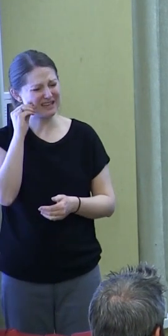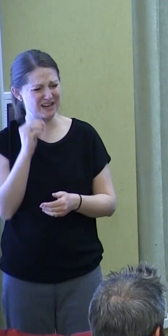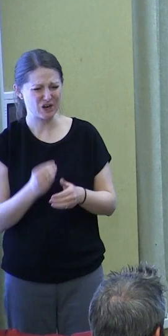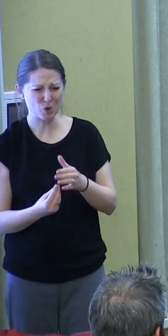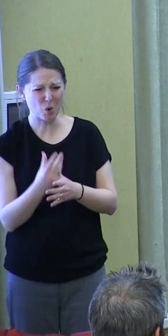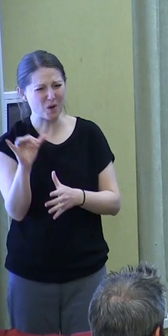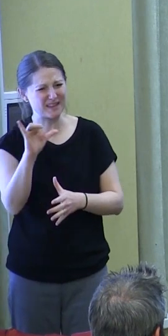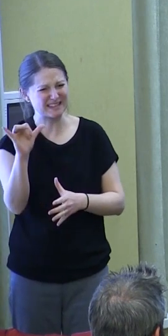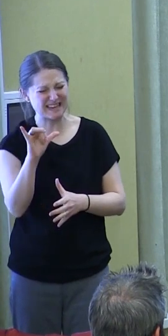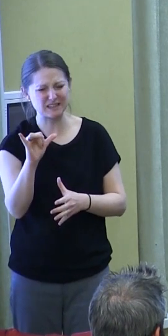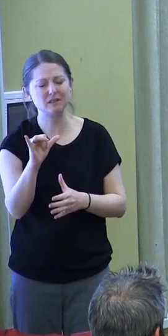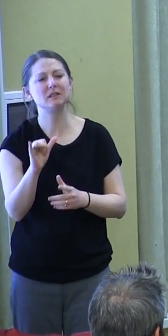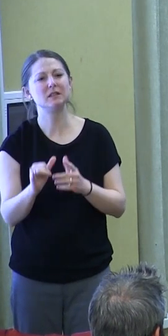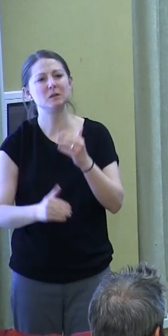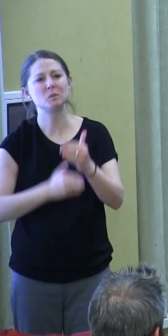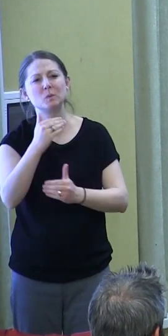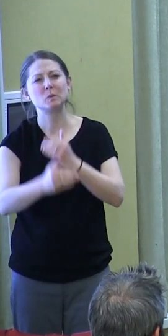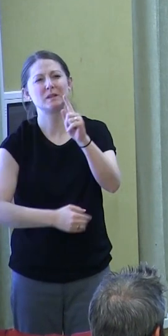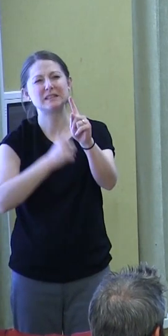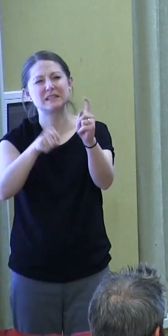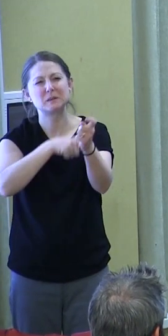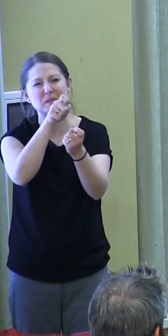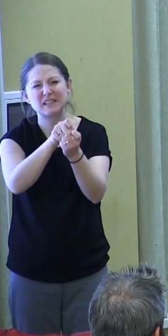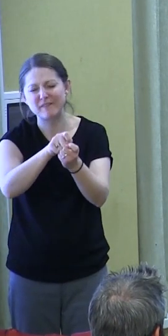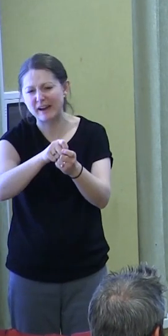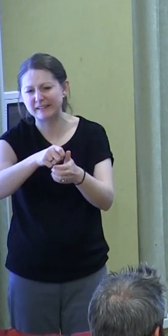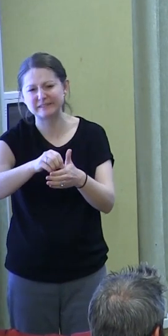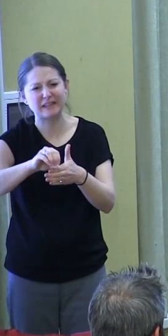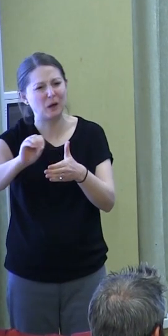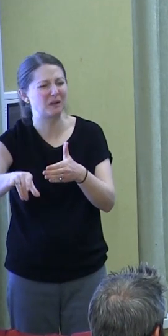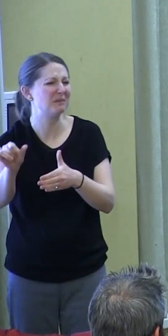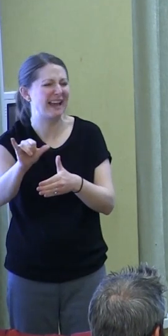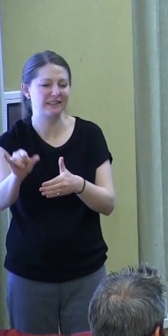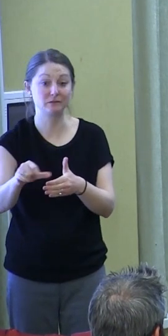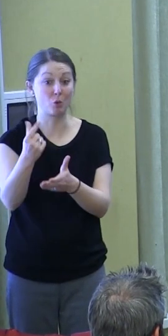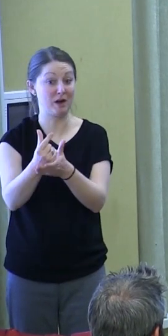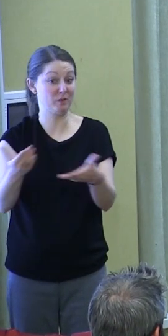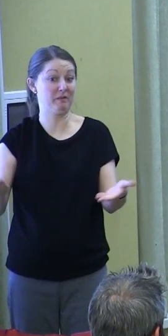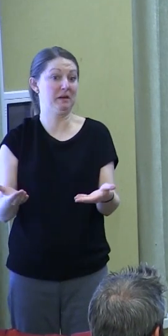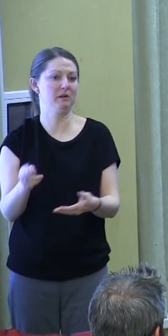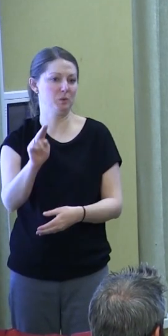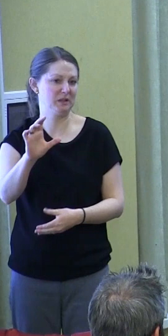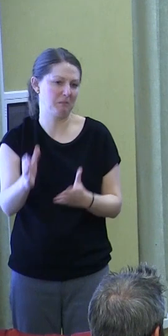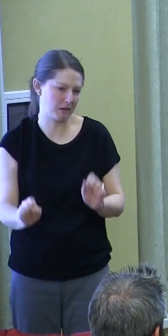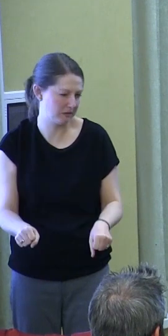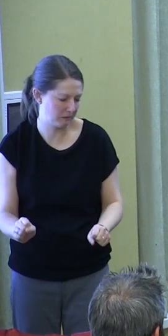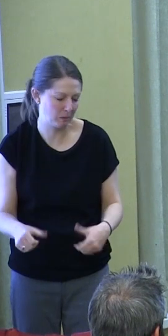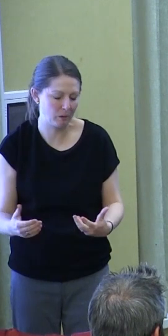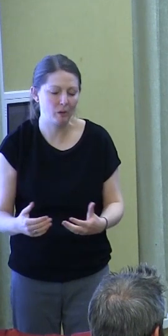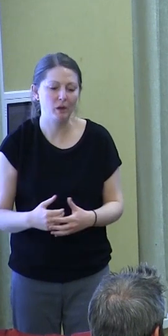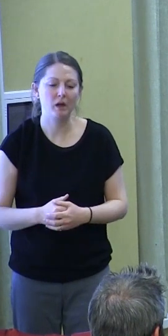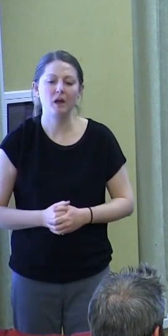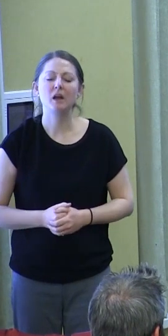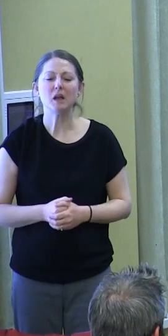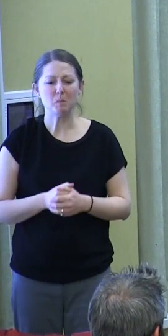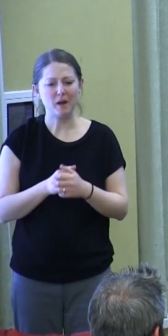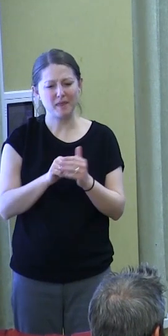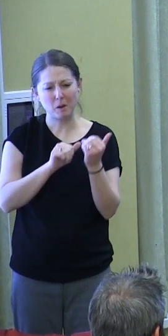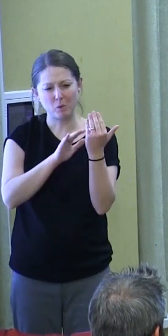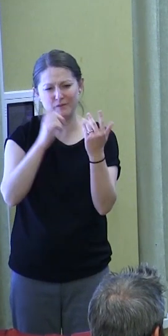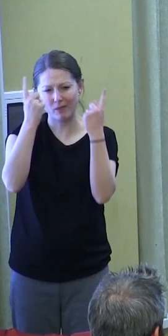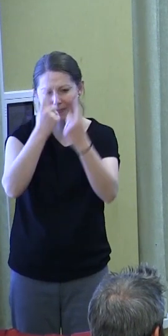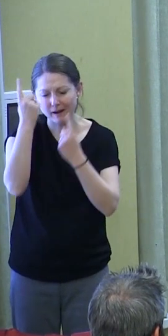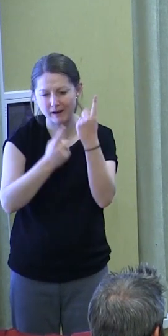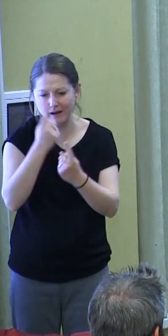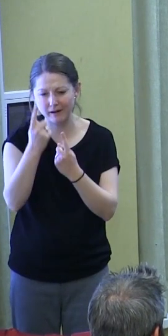progression towards some specific outcome, like graduating from UC. But this way of thinking tends to